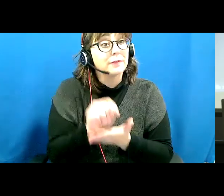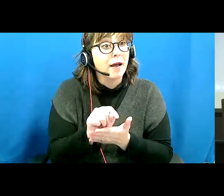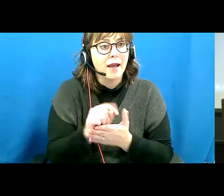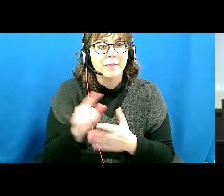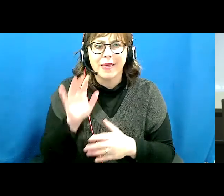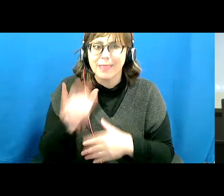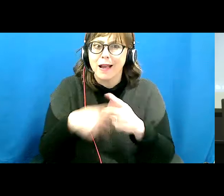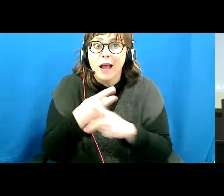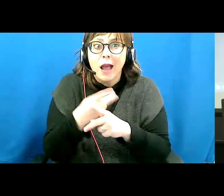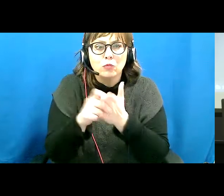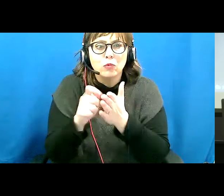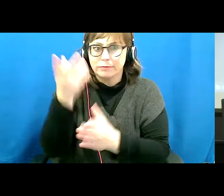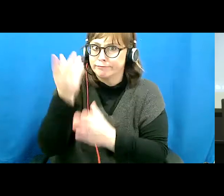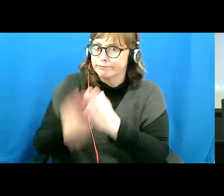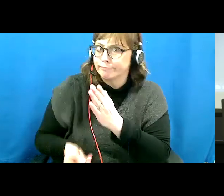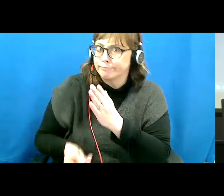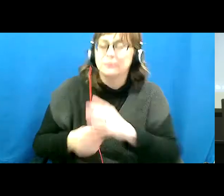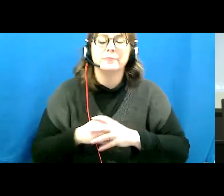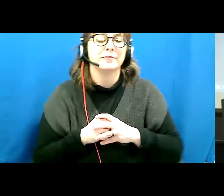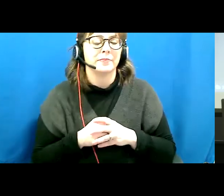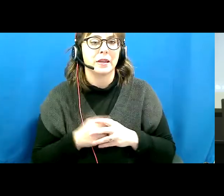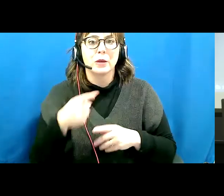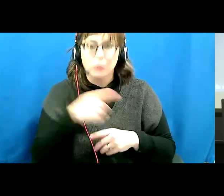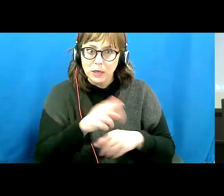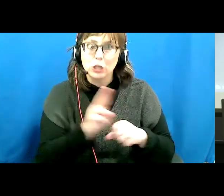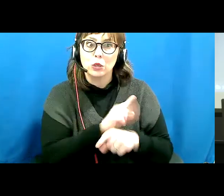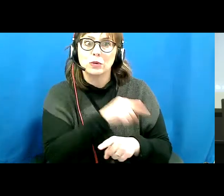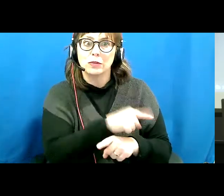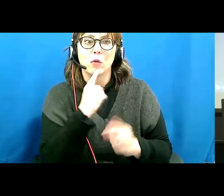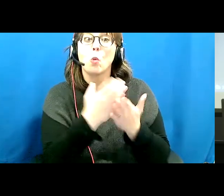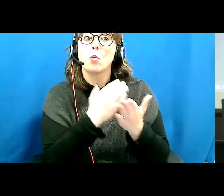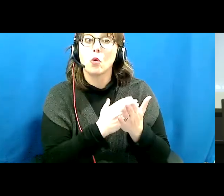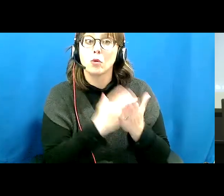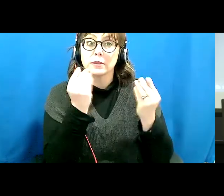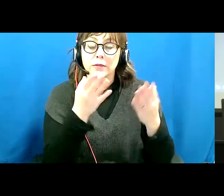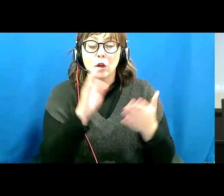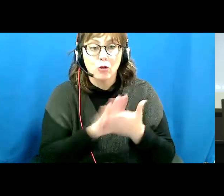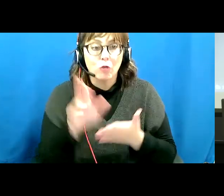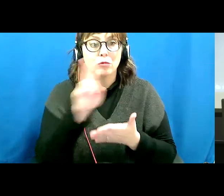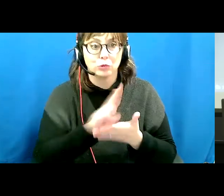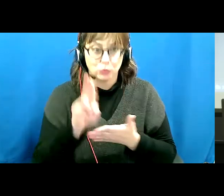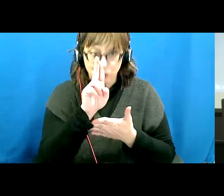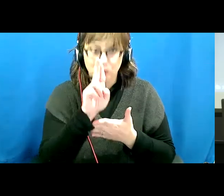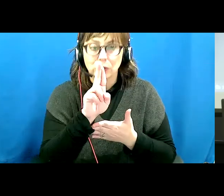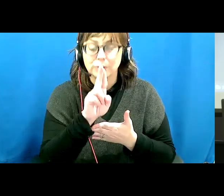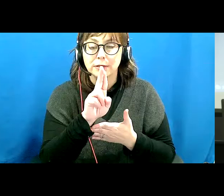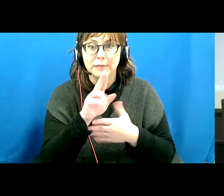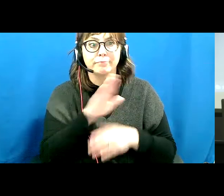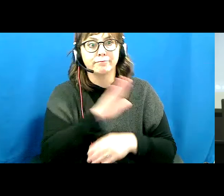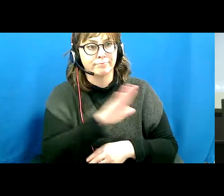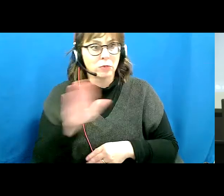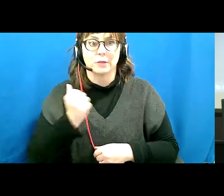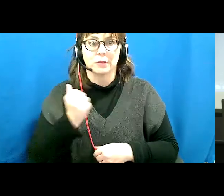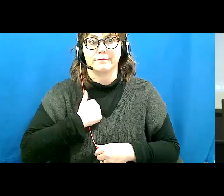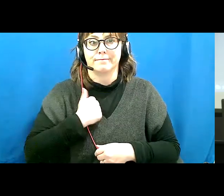audiences and is consistently used as course material in colleges and university classrooms across the country.